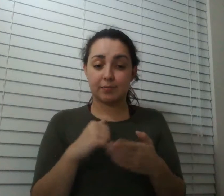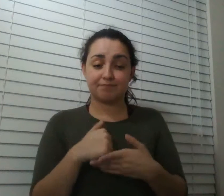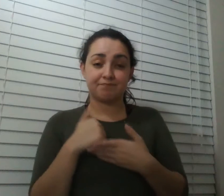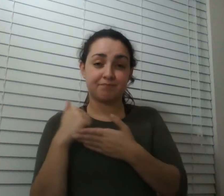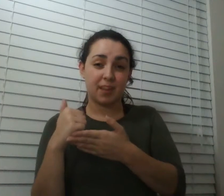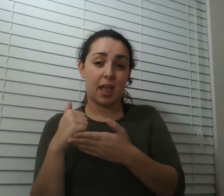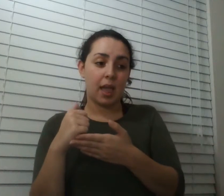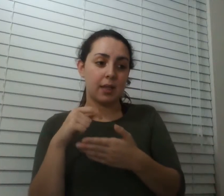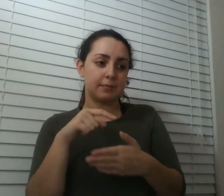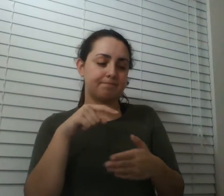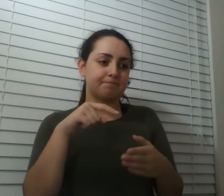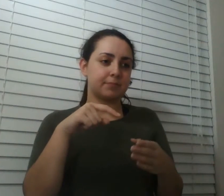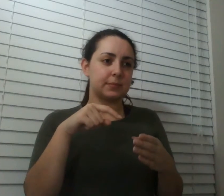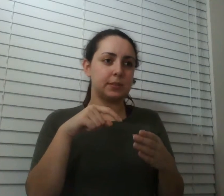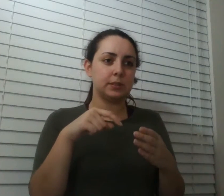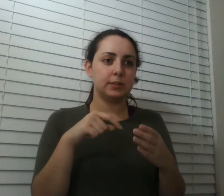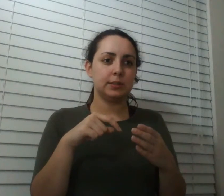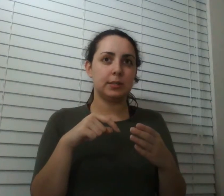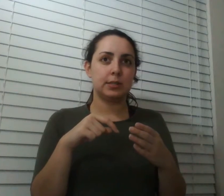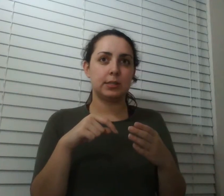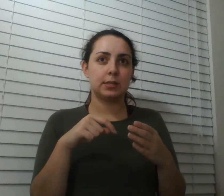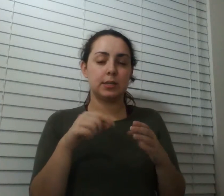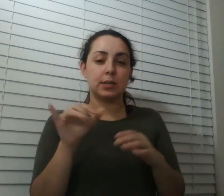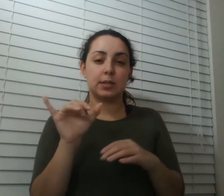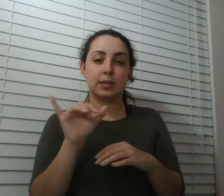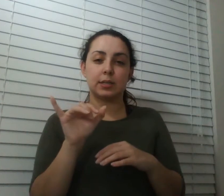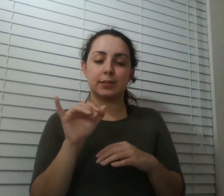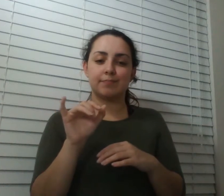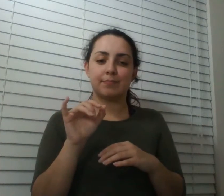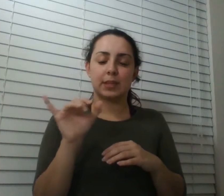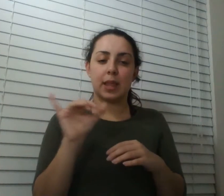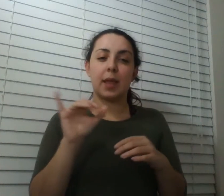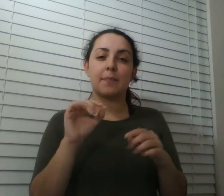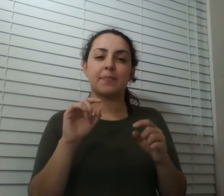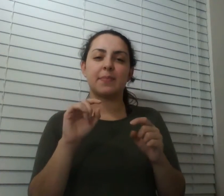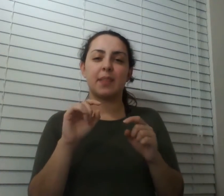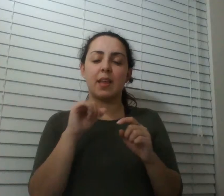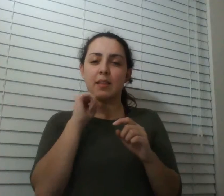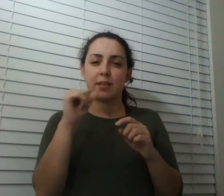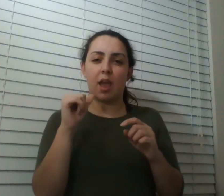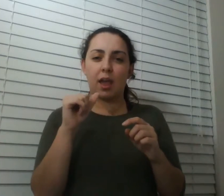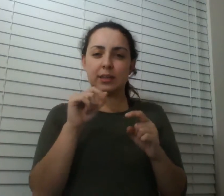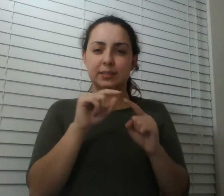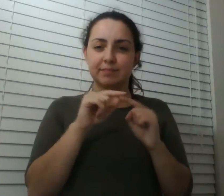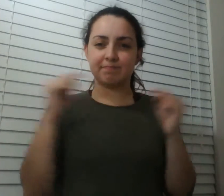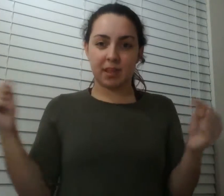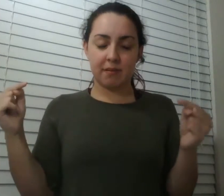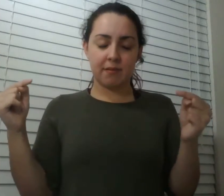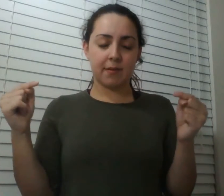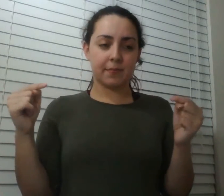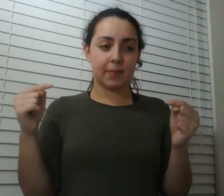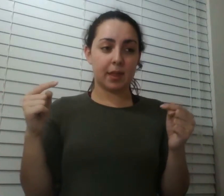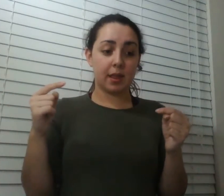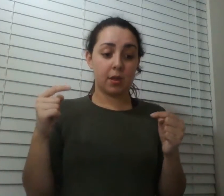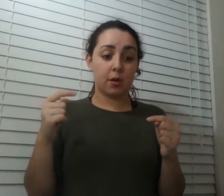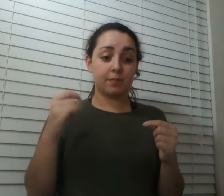new cage it would make itself a little nest and once it has that little nest built that's home in a very real way because